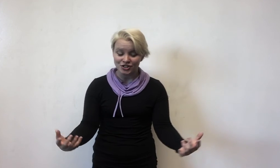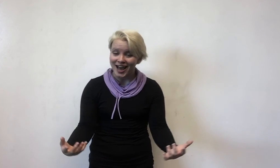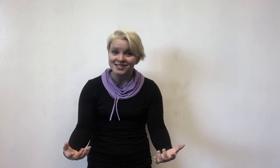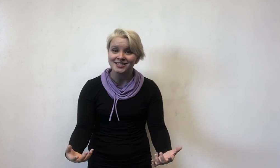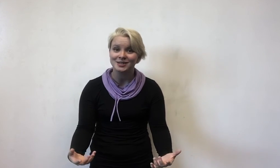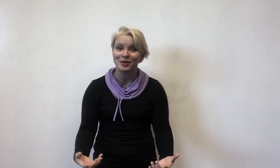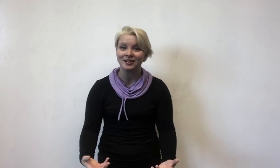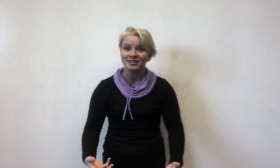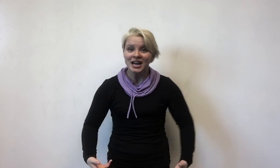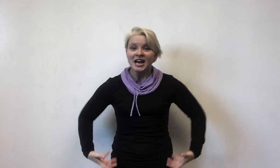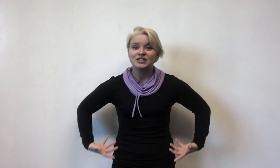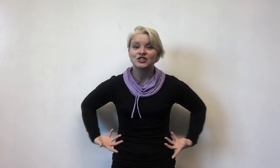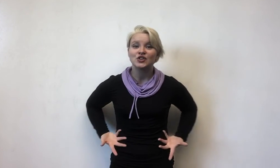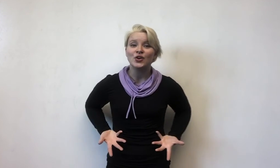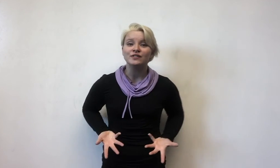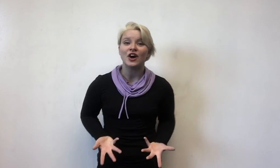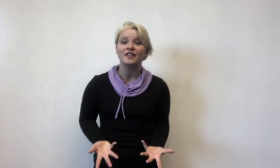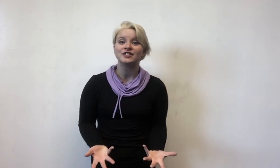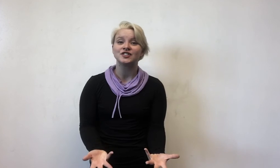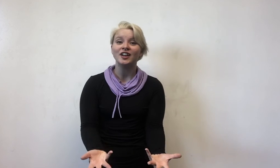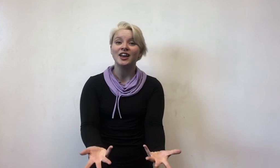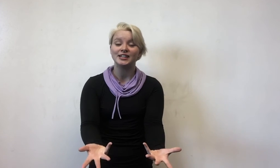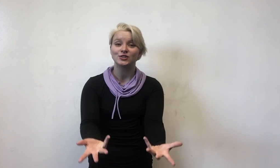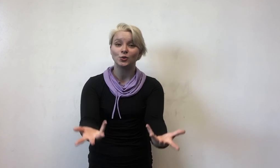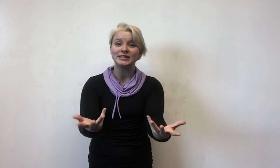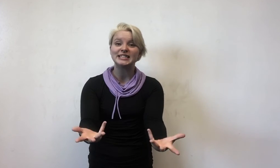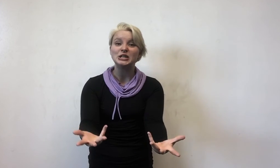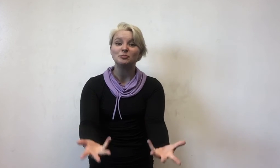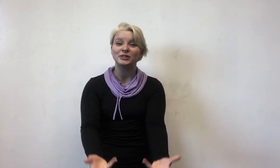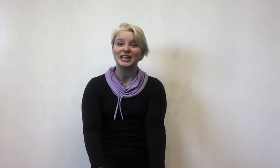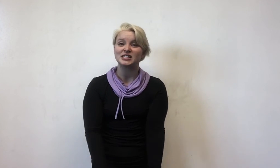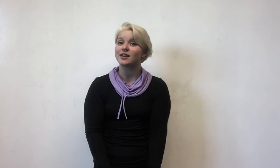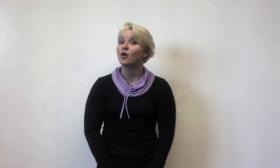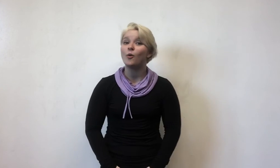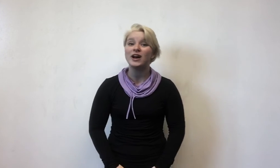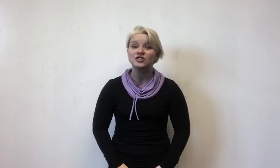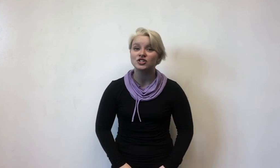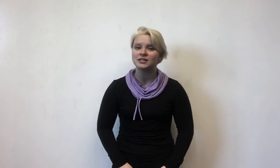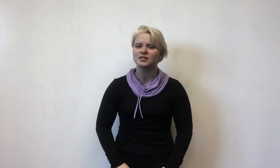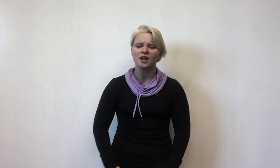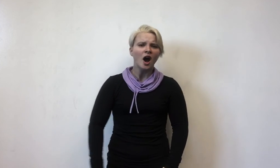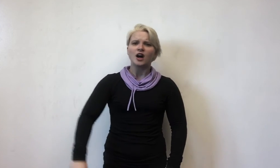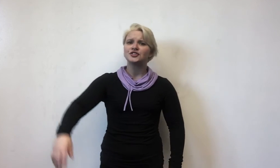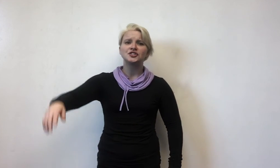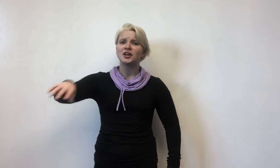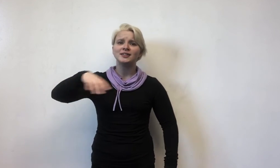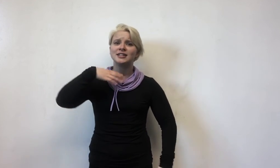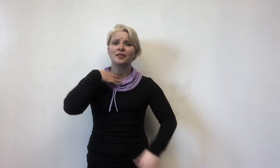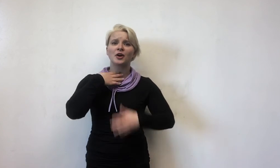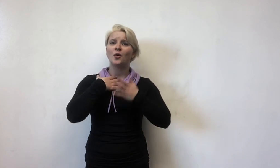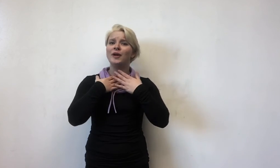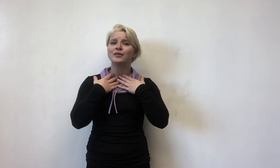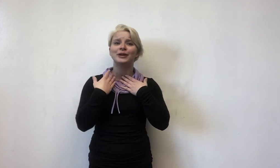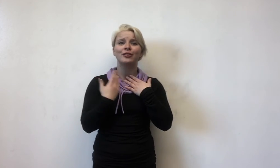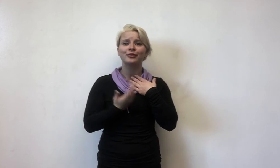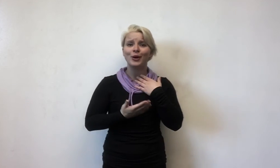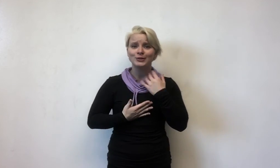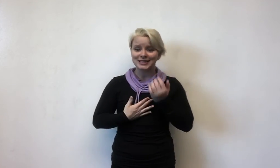chastity belt and served on their Sunday school dinner plates. Their questions are shunned on their quivering throats